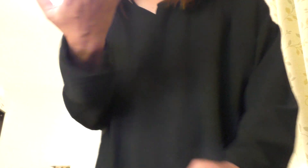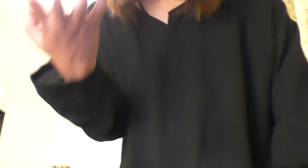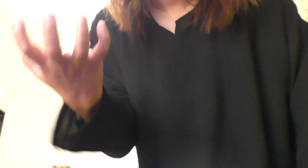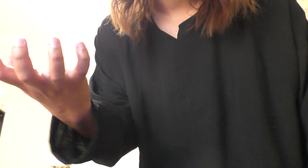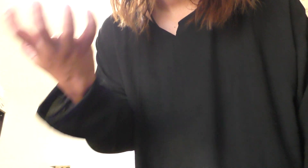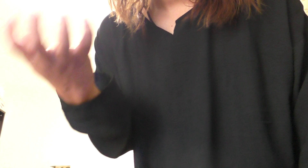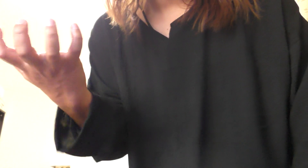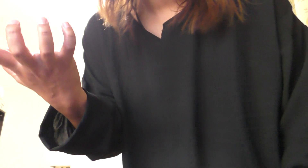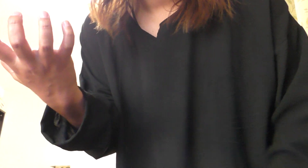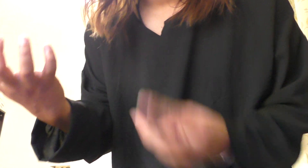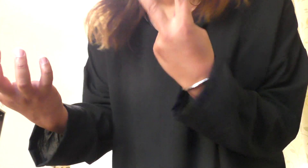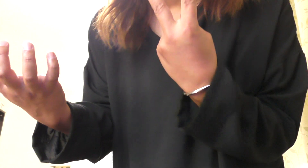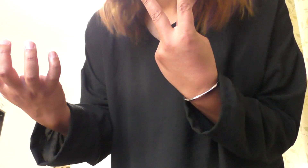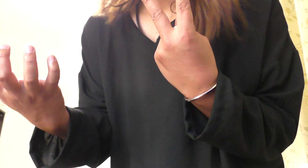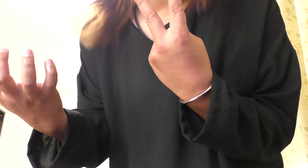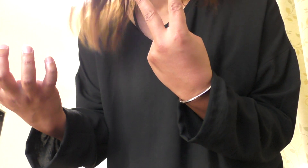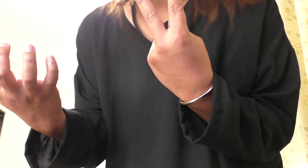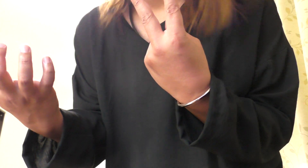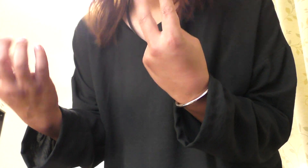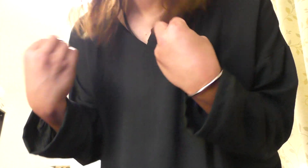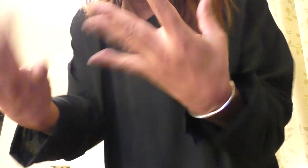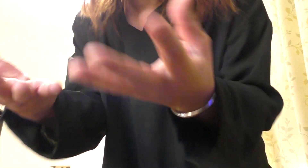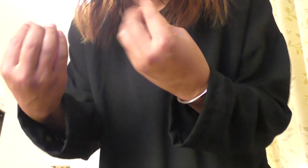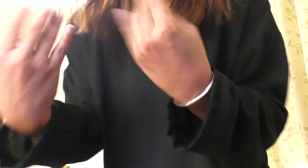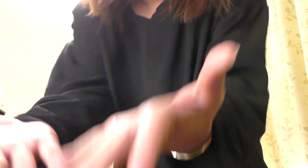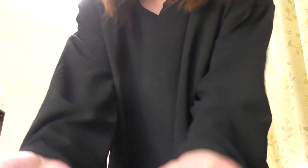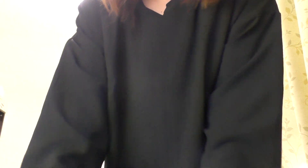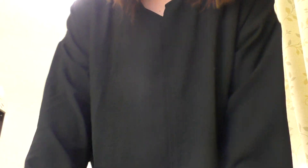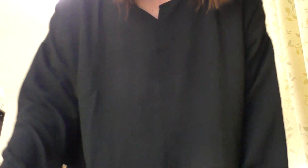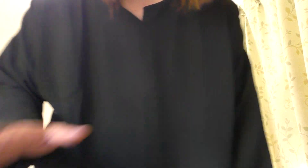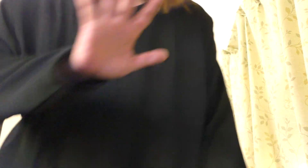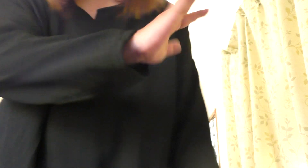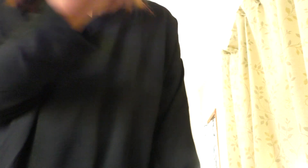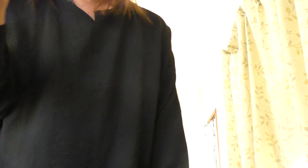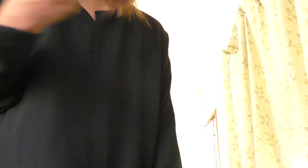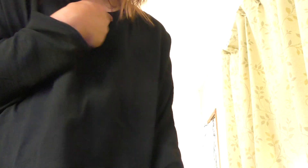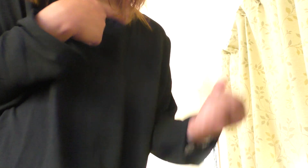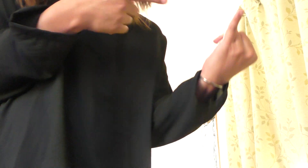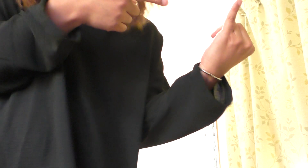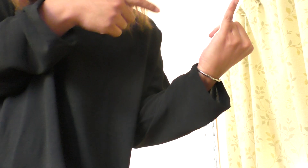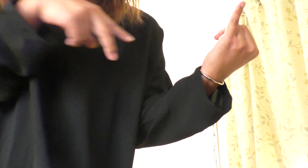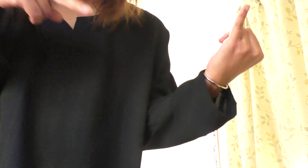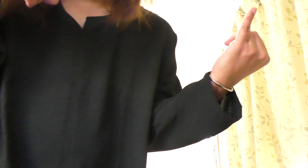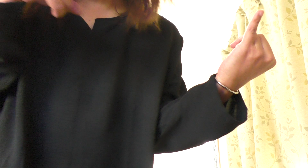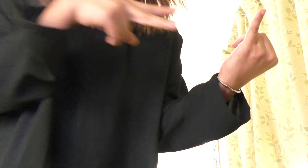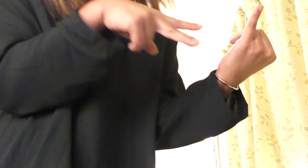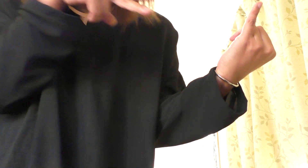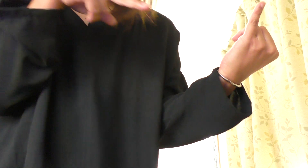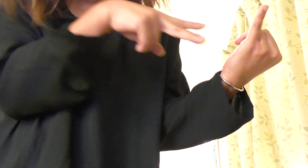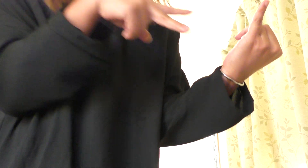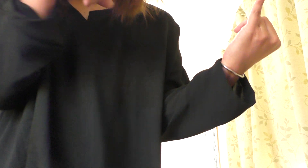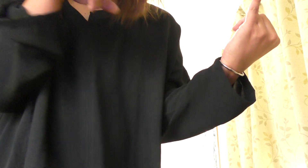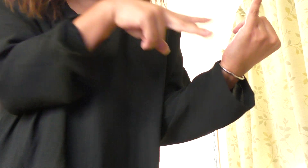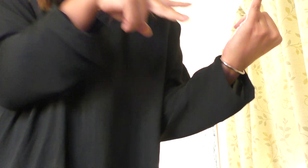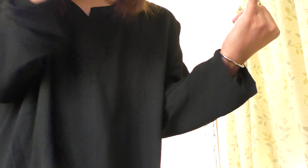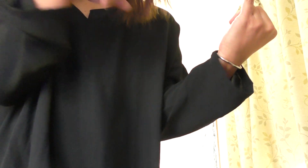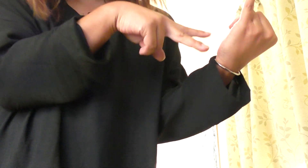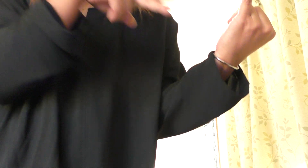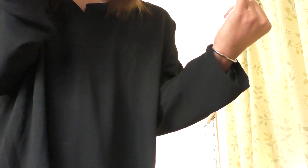Once bitten and twice shy I keep my distance but you still catch my